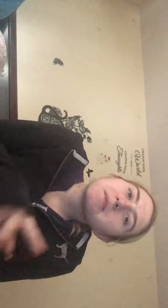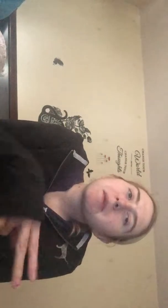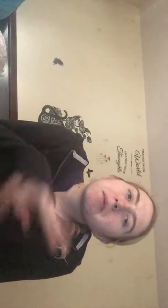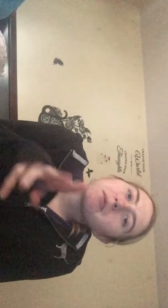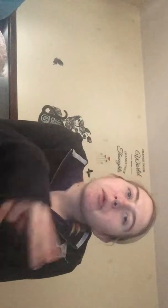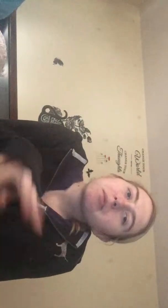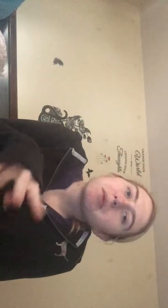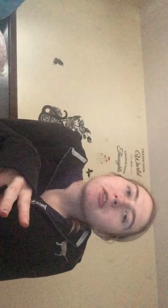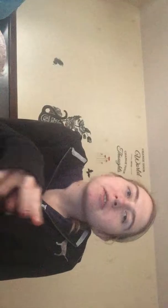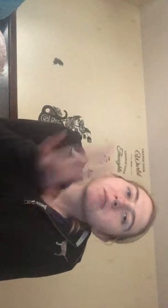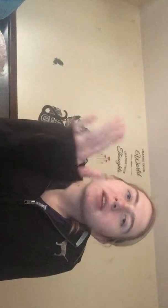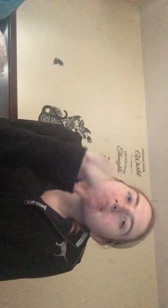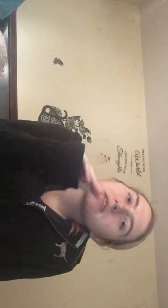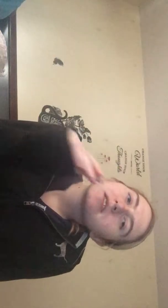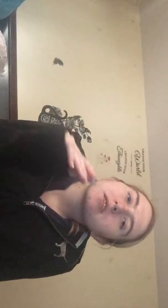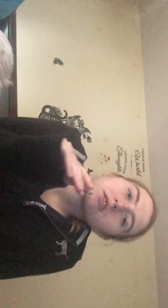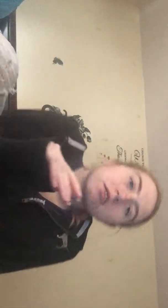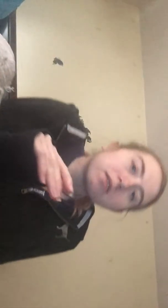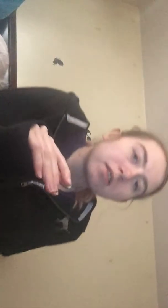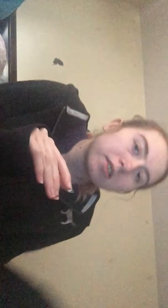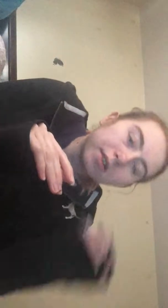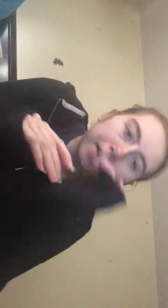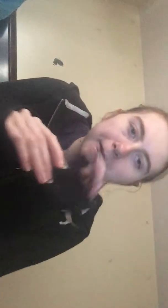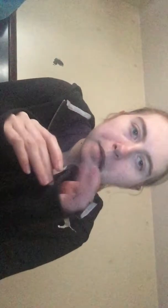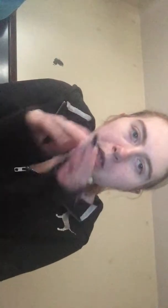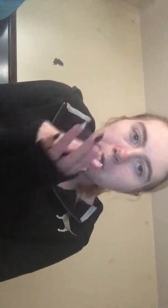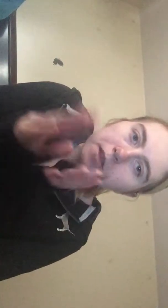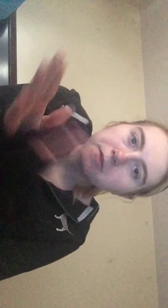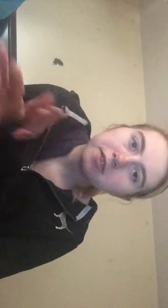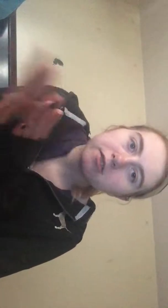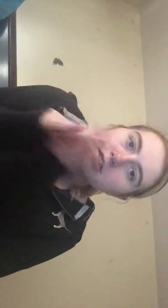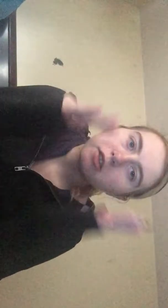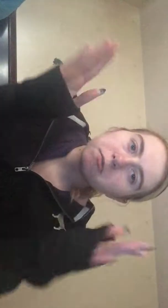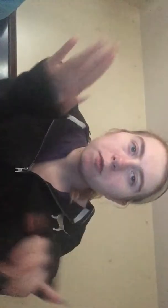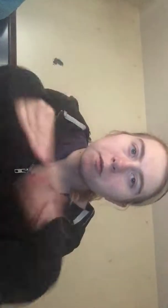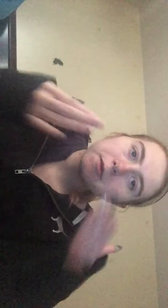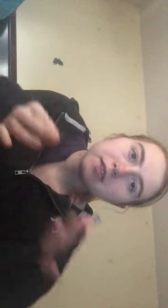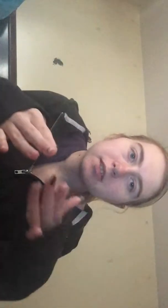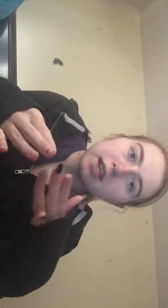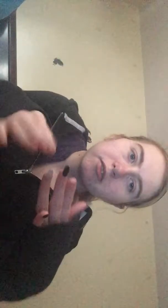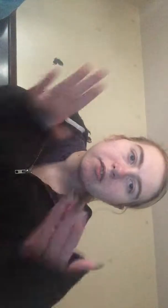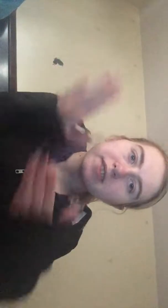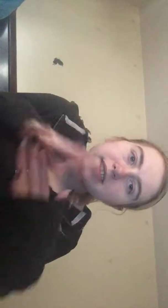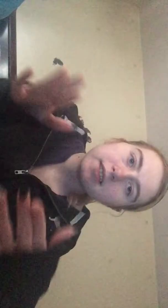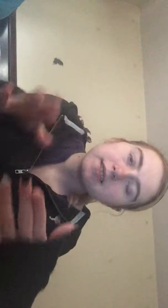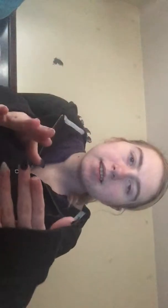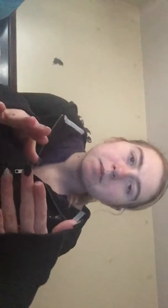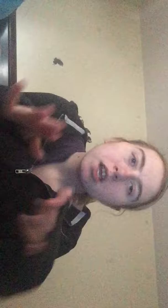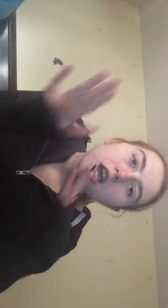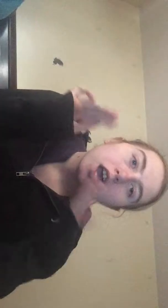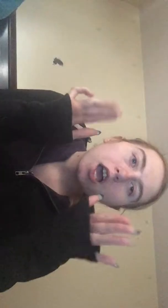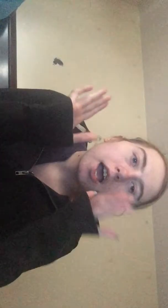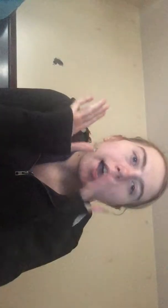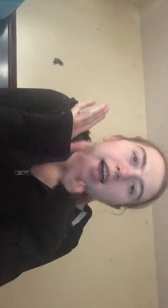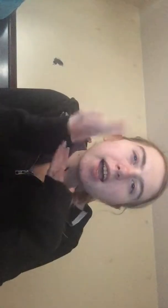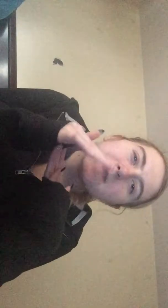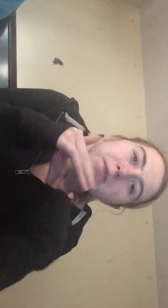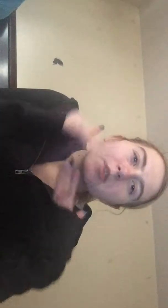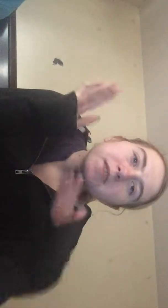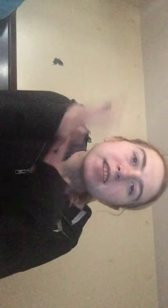my both my parents and my sister and they were still together when we went to Niagara Falls stayed the night there was